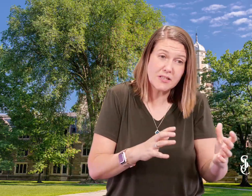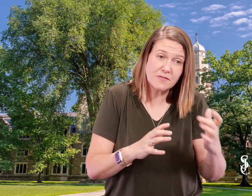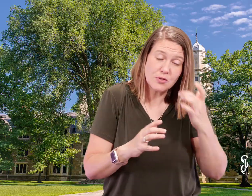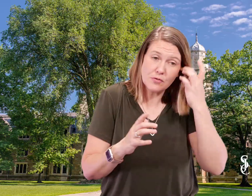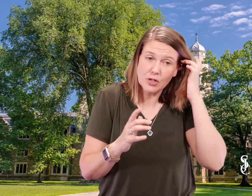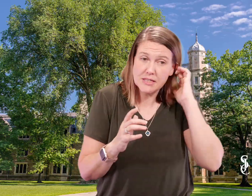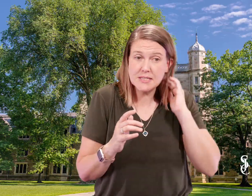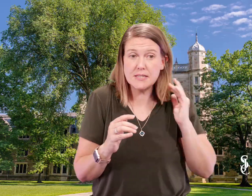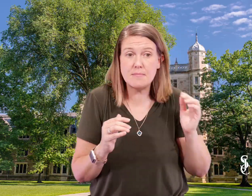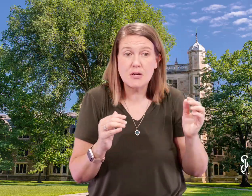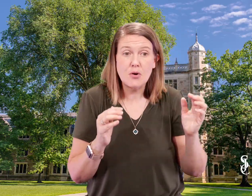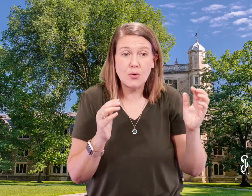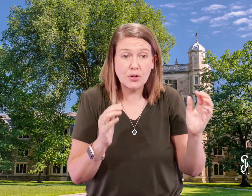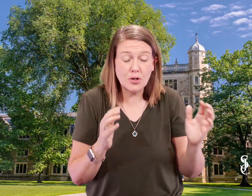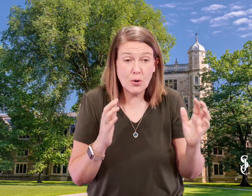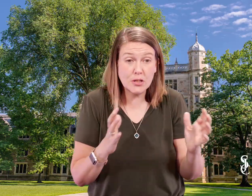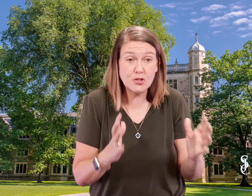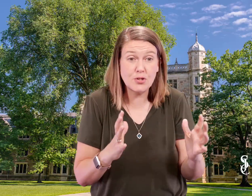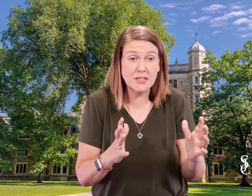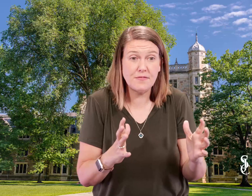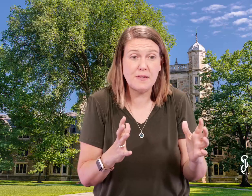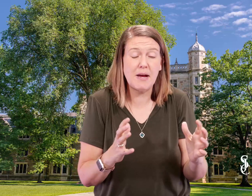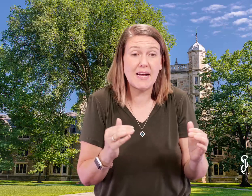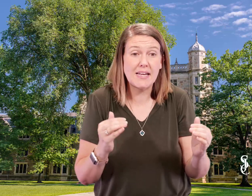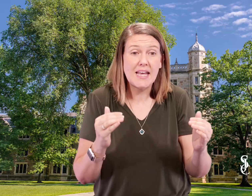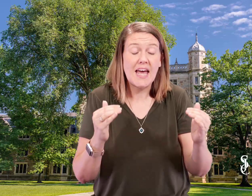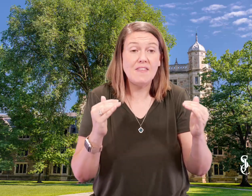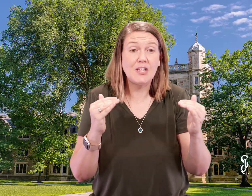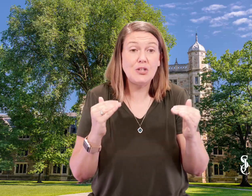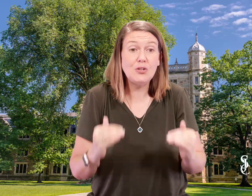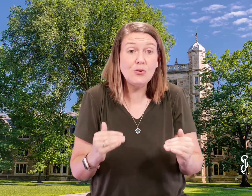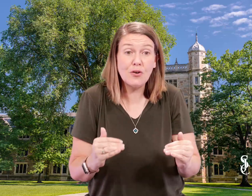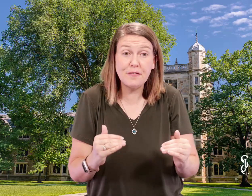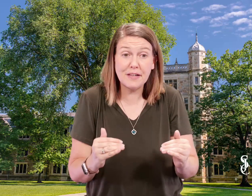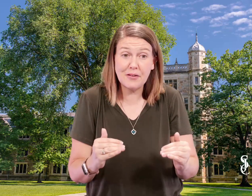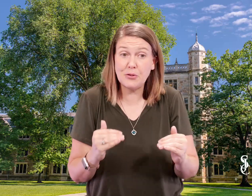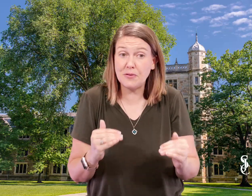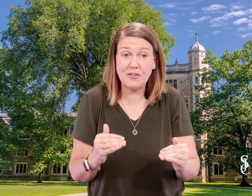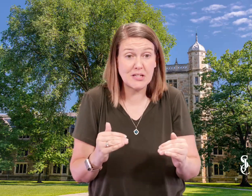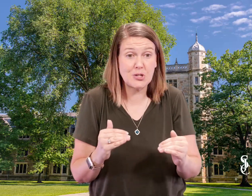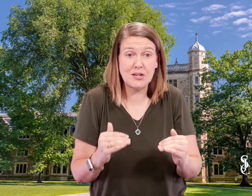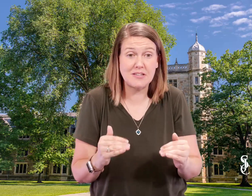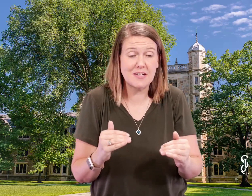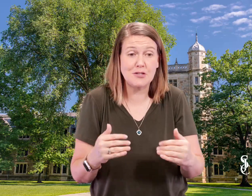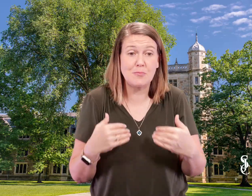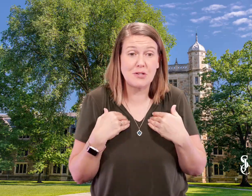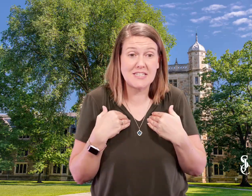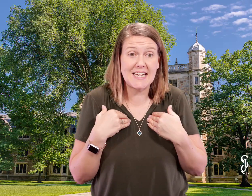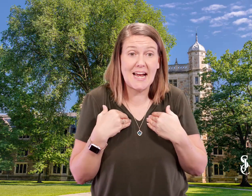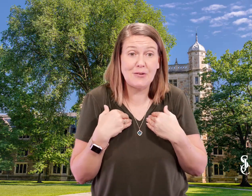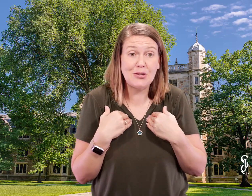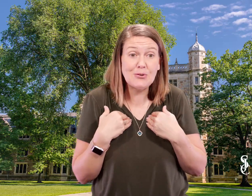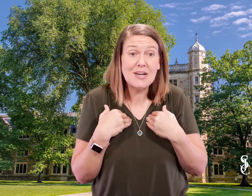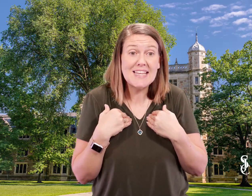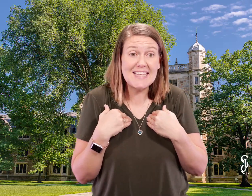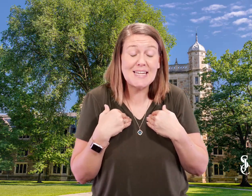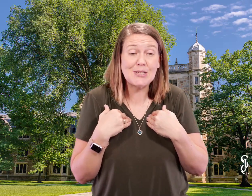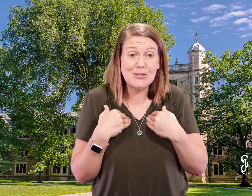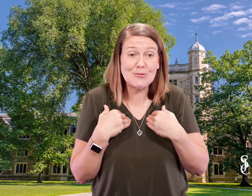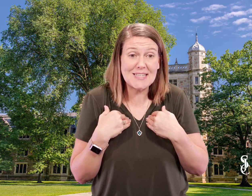sort of criticism or constructive feedback, and then you go fill out the reflection on Discussion Board and say how you think you did.